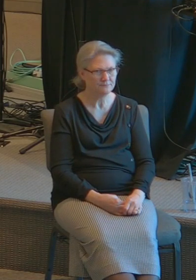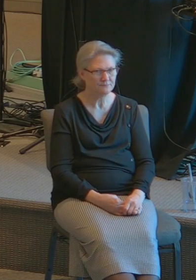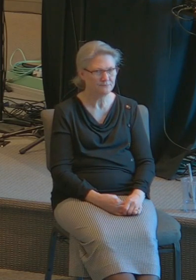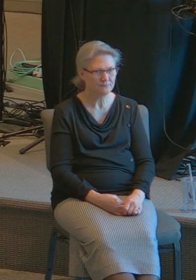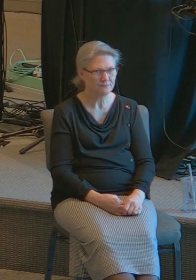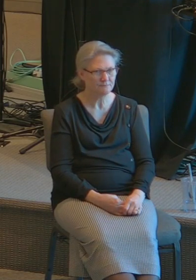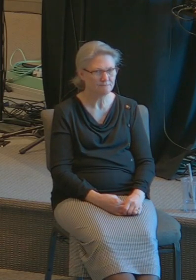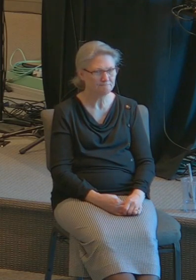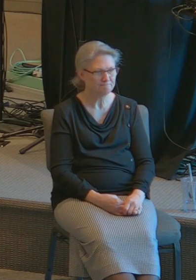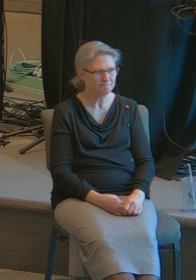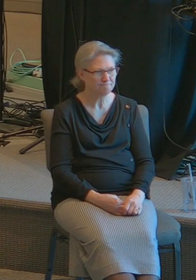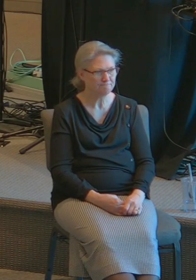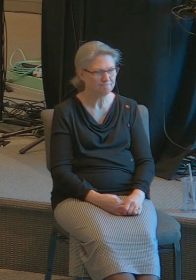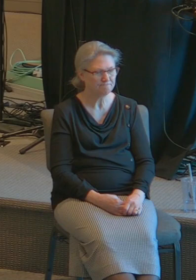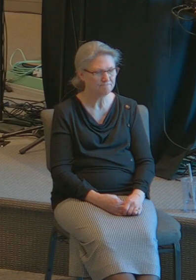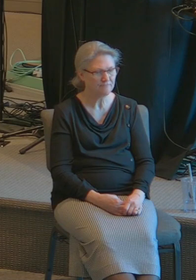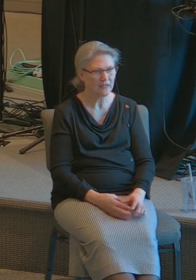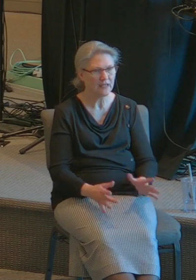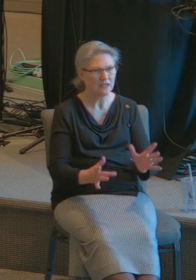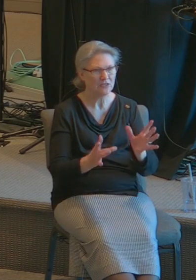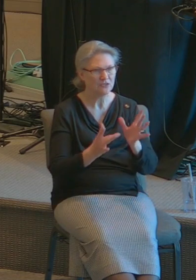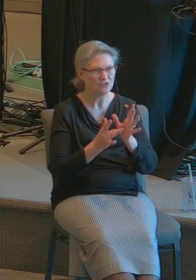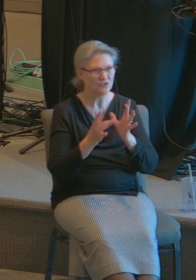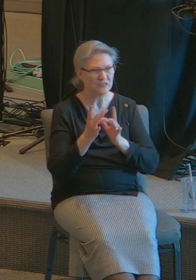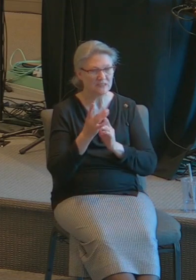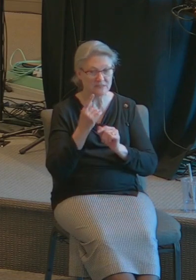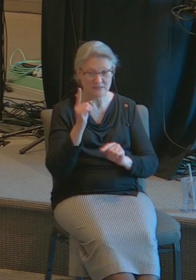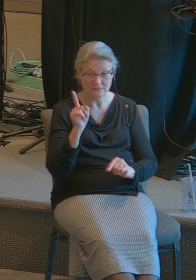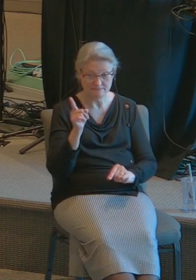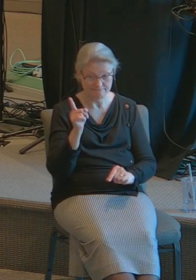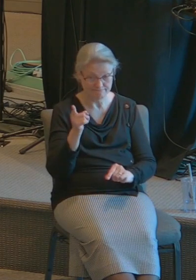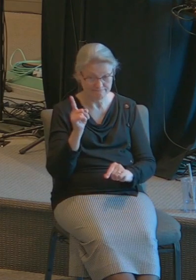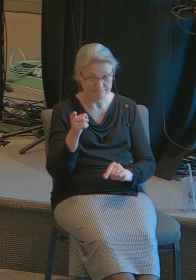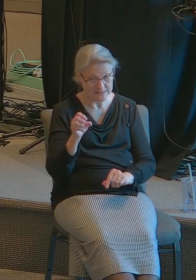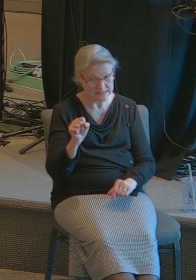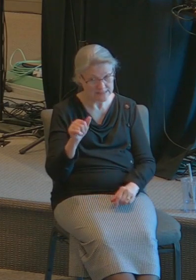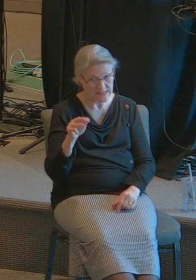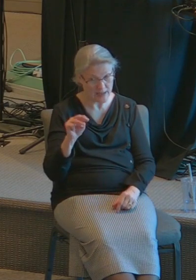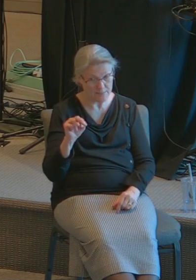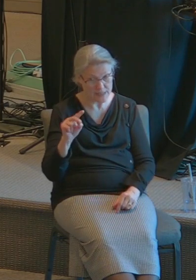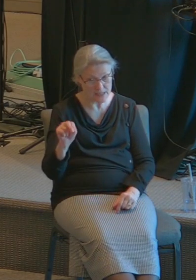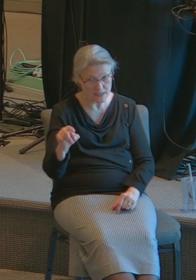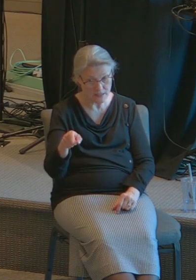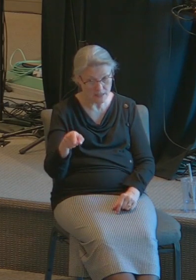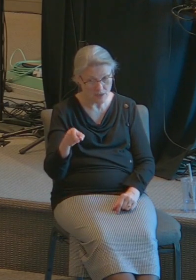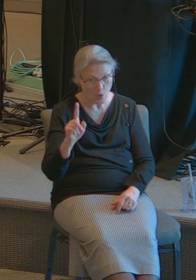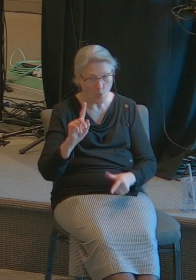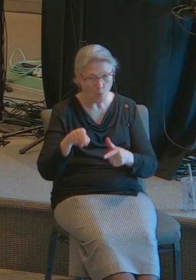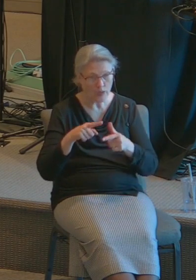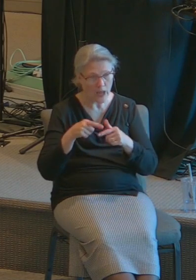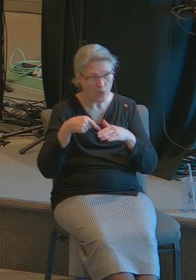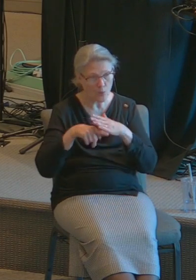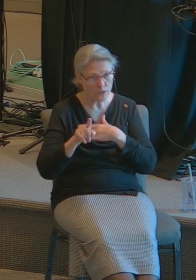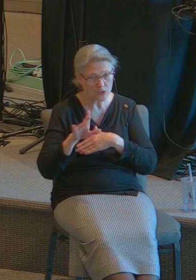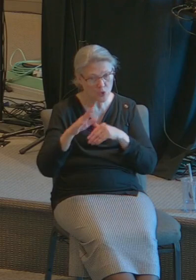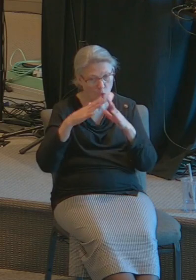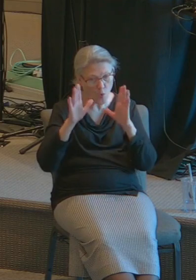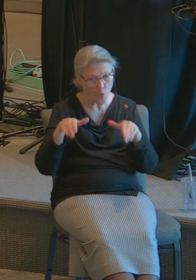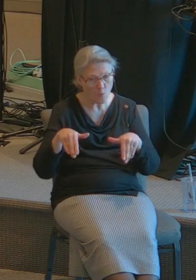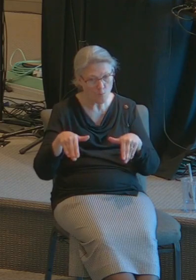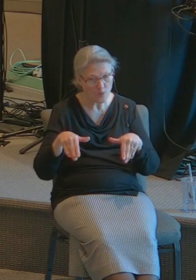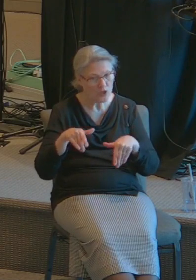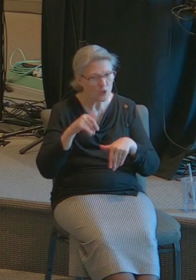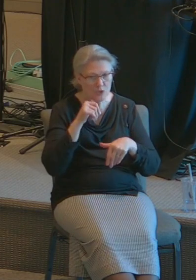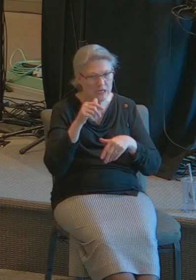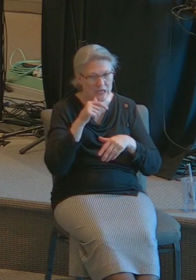so Jesus gives simon a lesson he said when i walked into this place you did